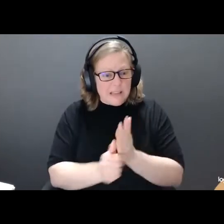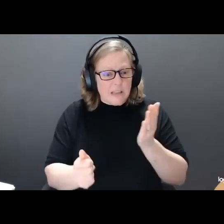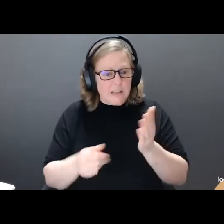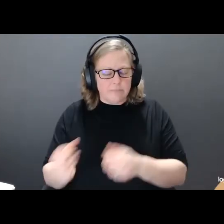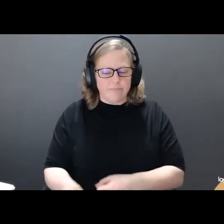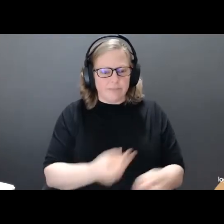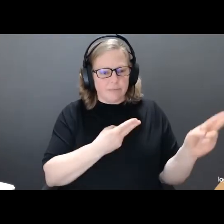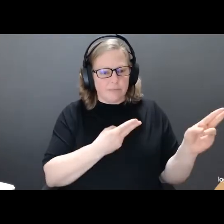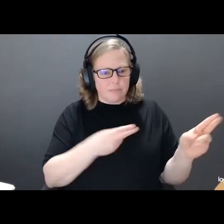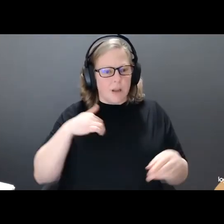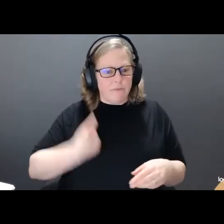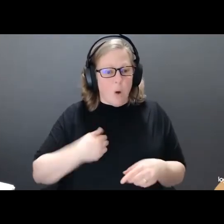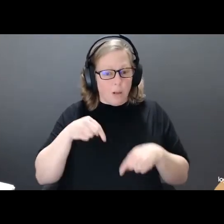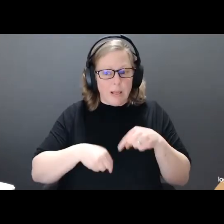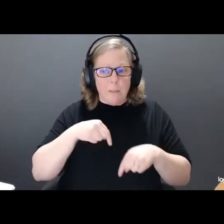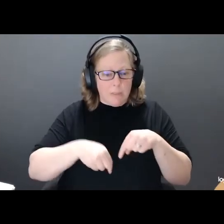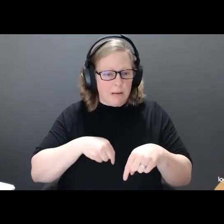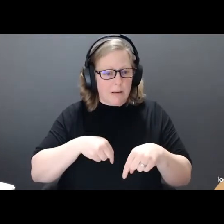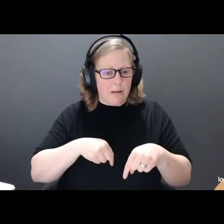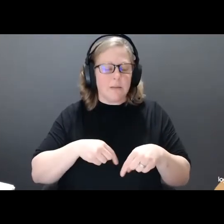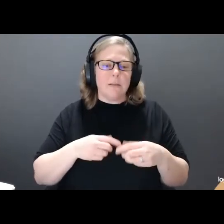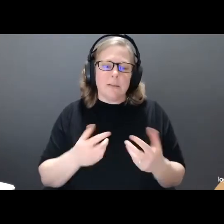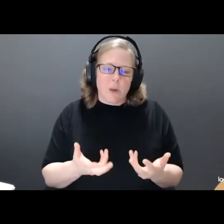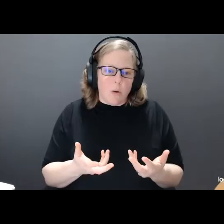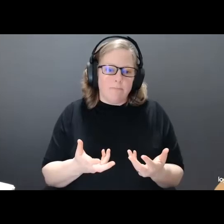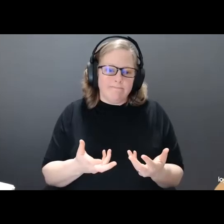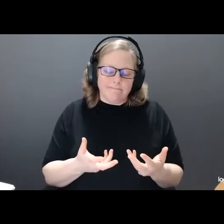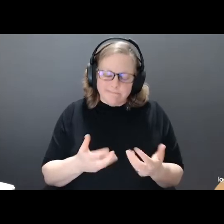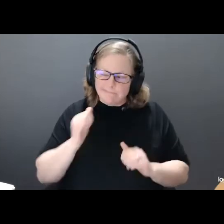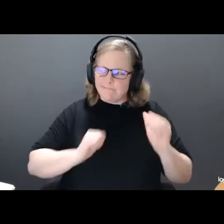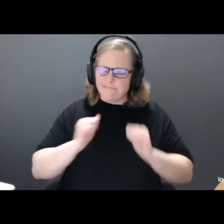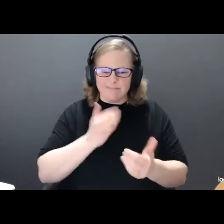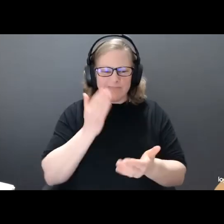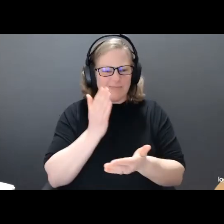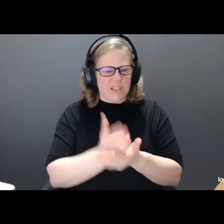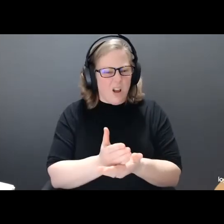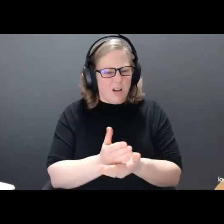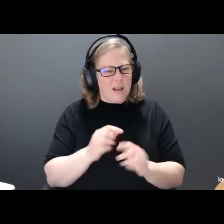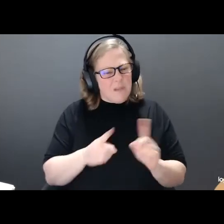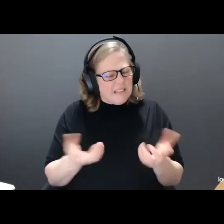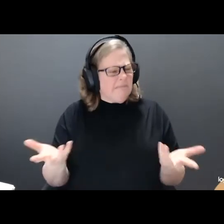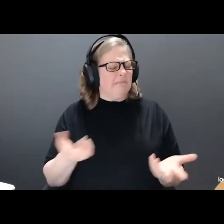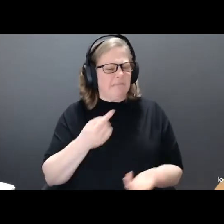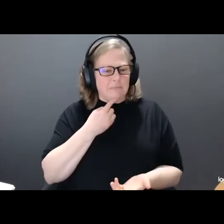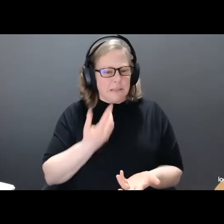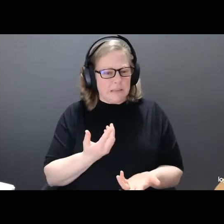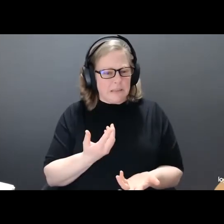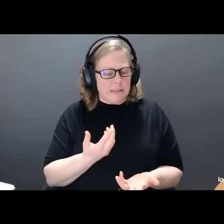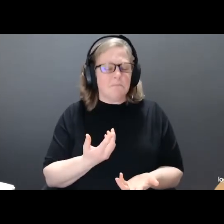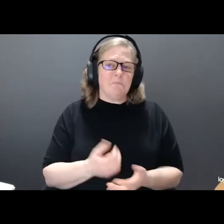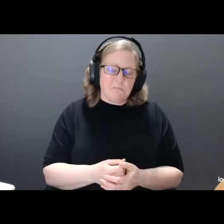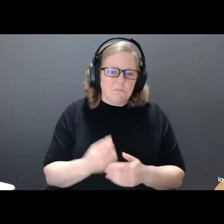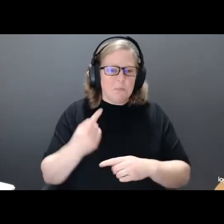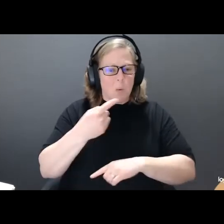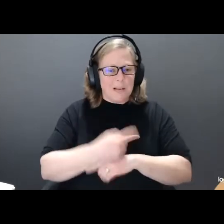of a stupid little limp. So I stopped performing, but I really missed it. And then after one day, I went to see